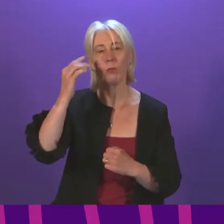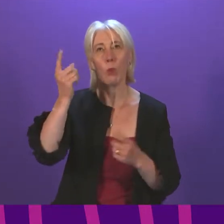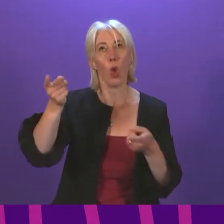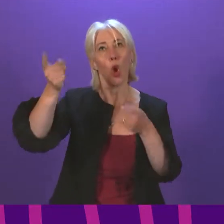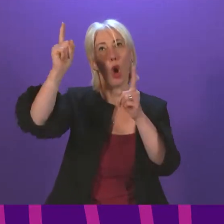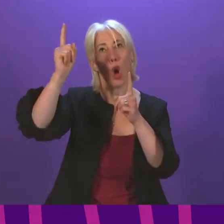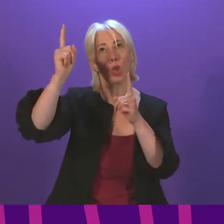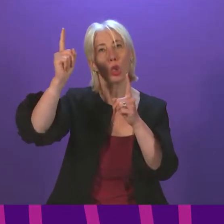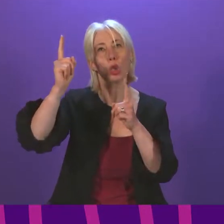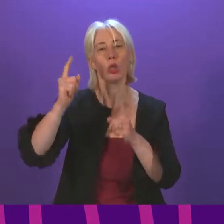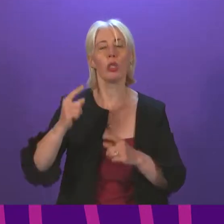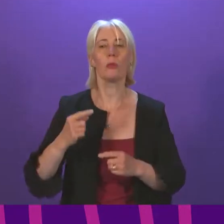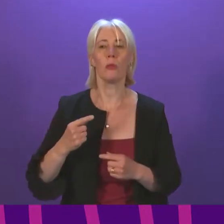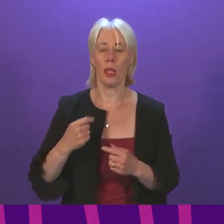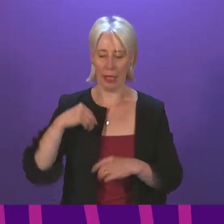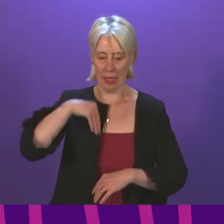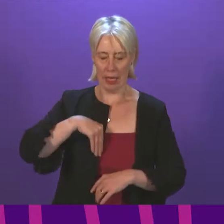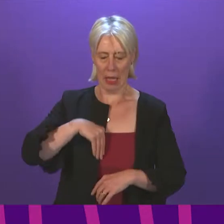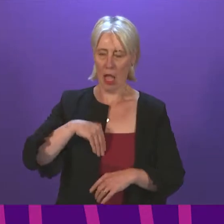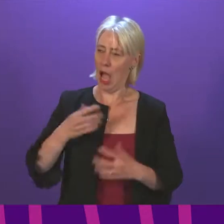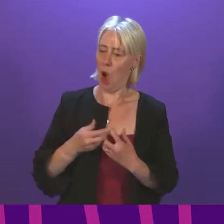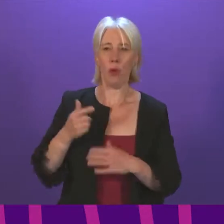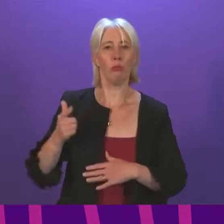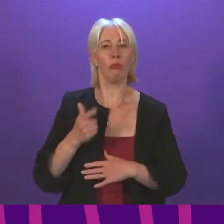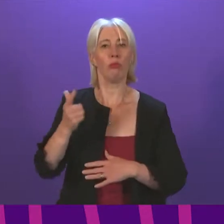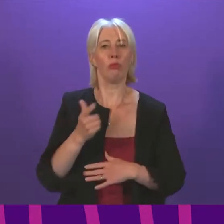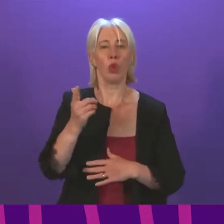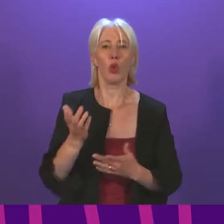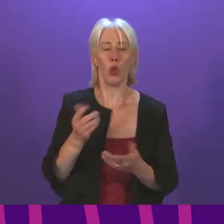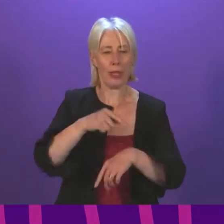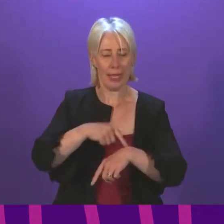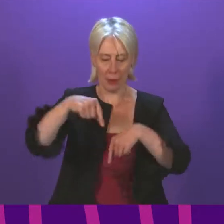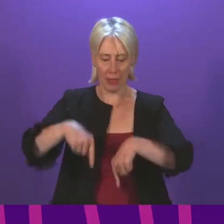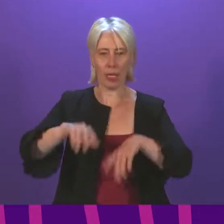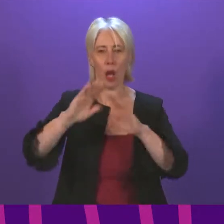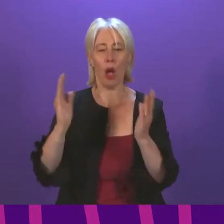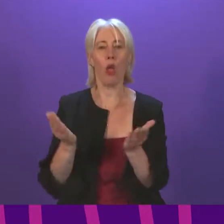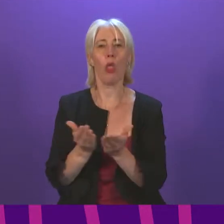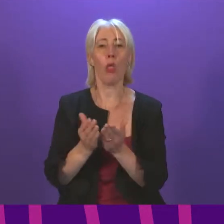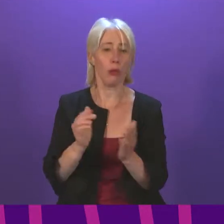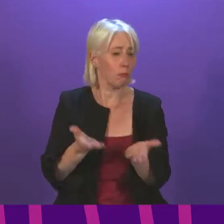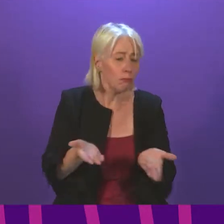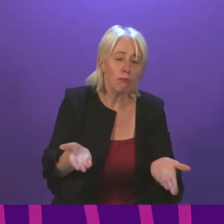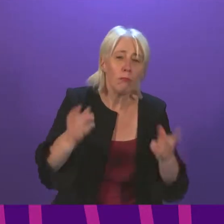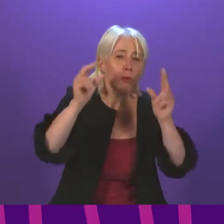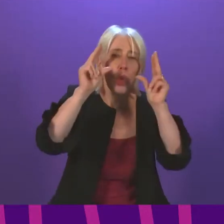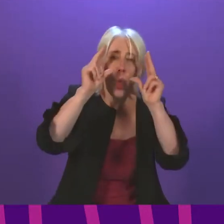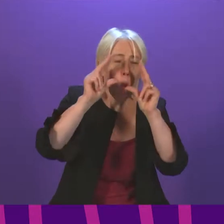on our being as we journey on this earth. Feel free to close your eyes and calm your mind.